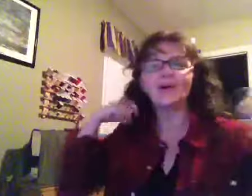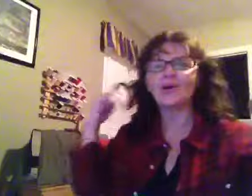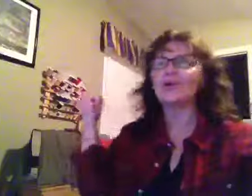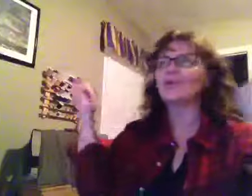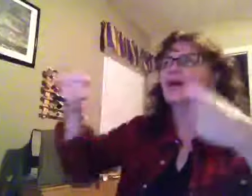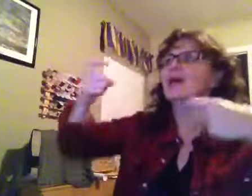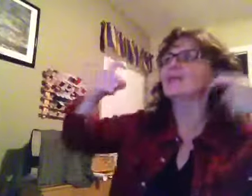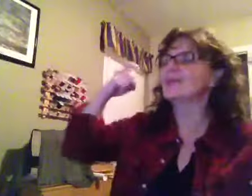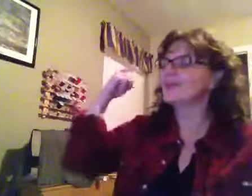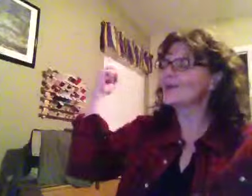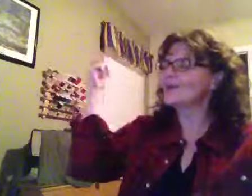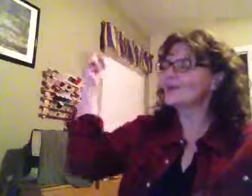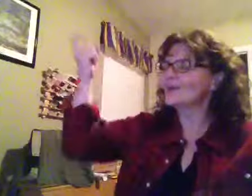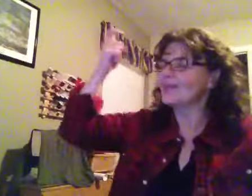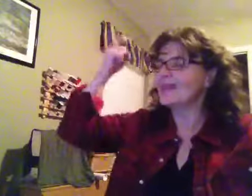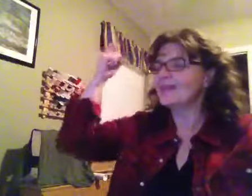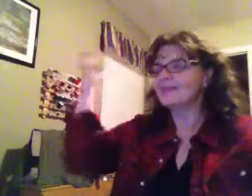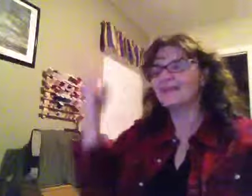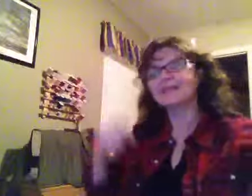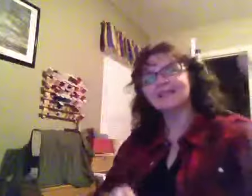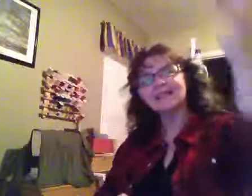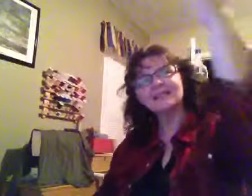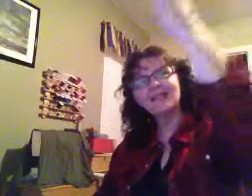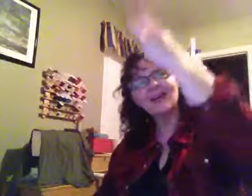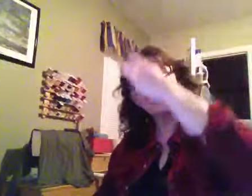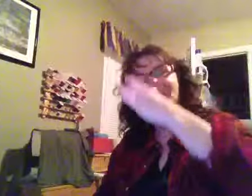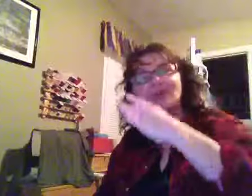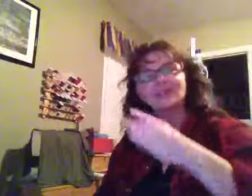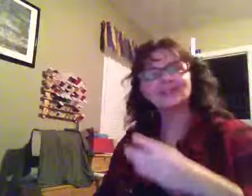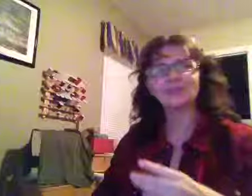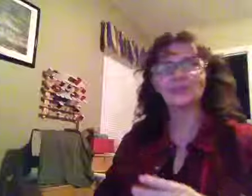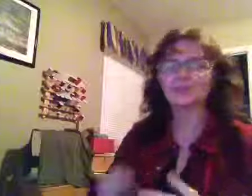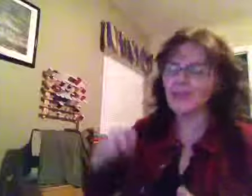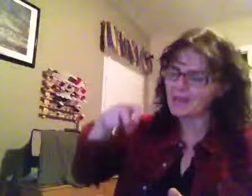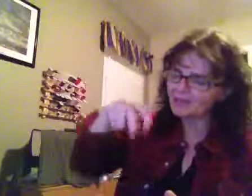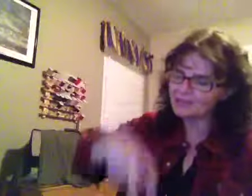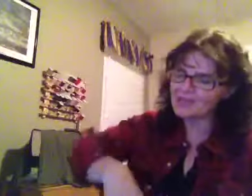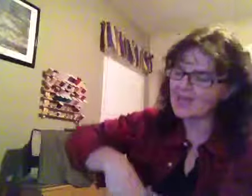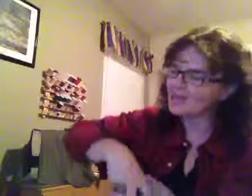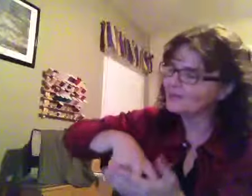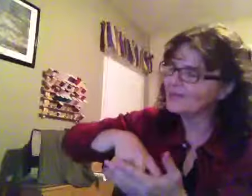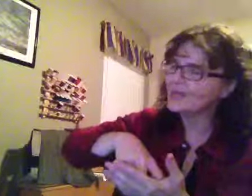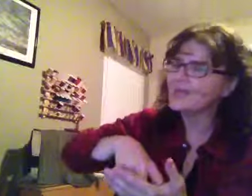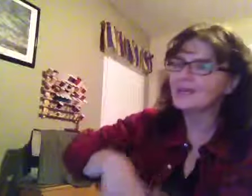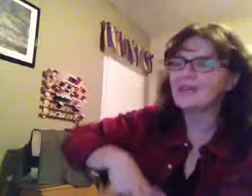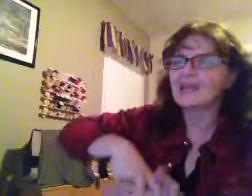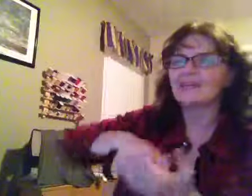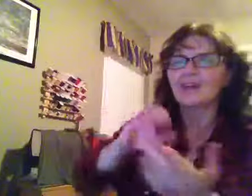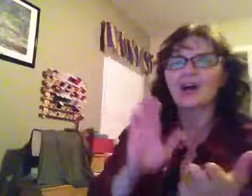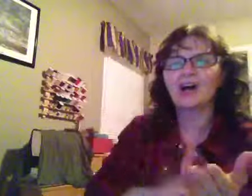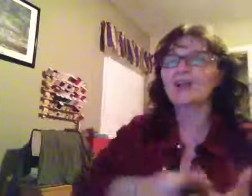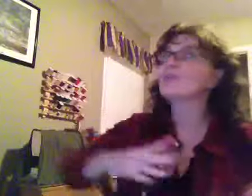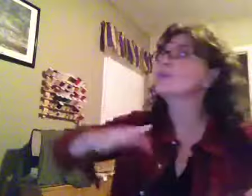around the earth. This is a call to bow down, give God the